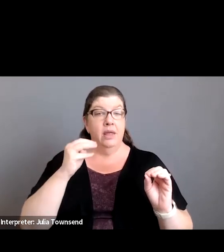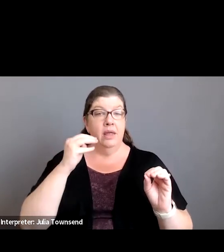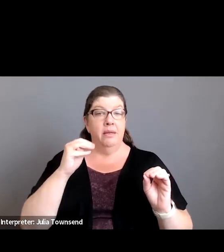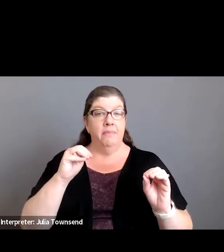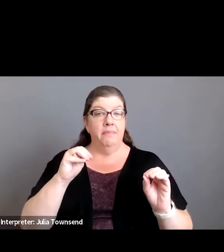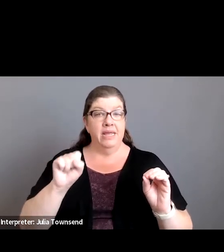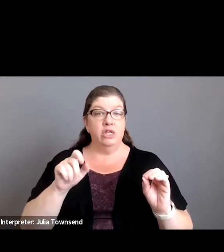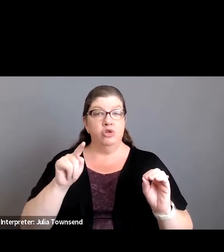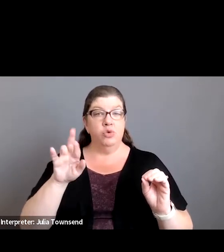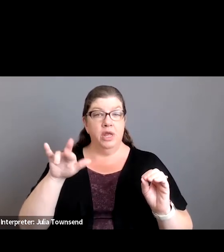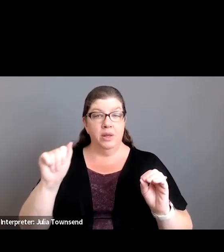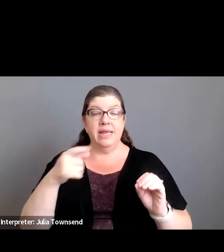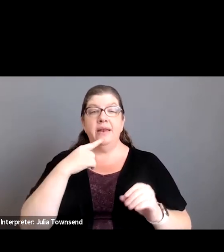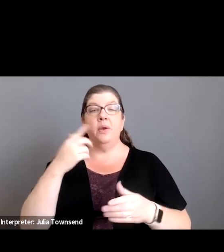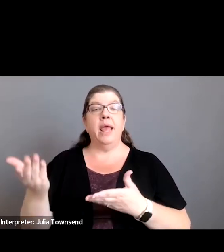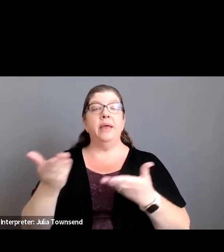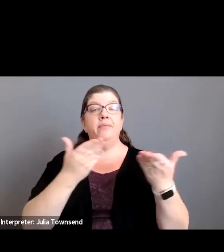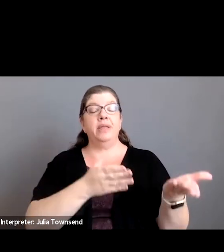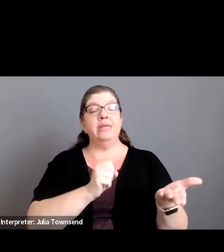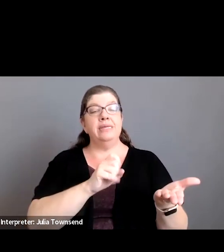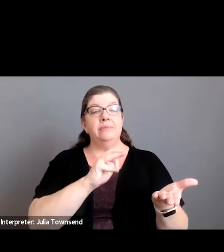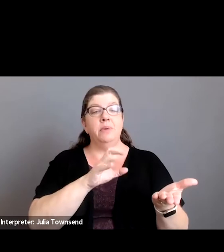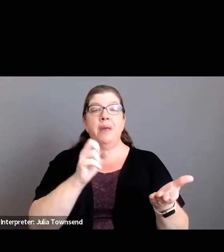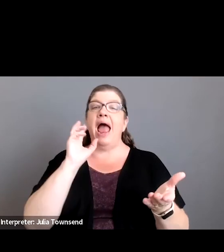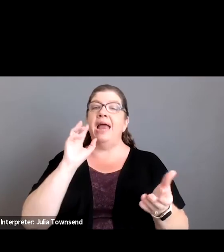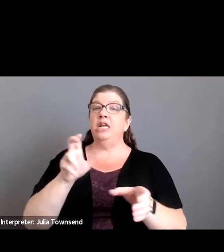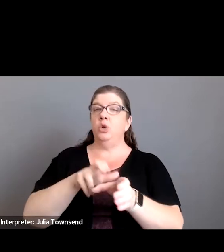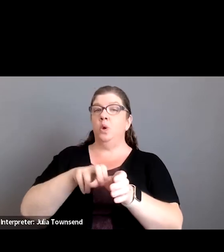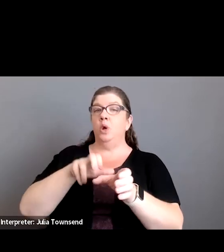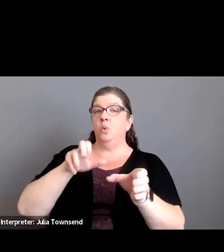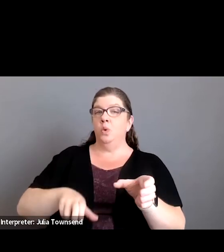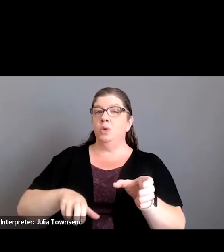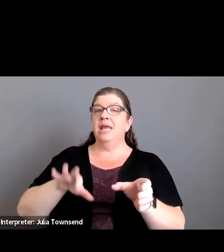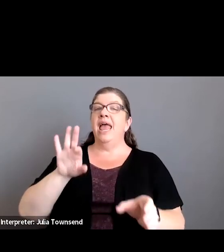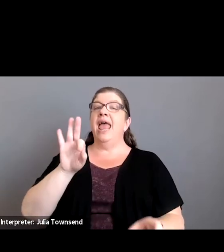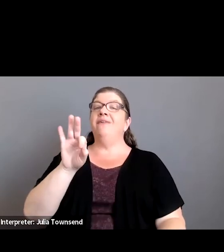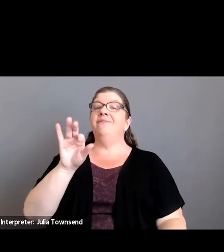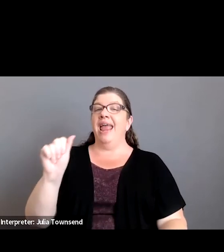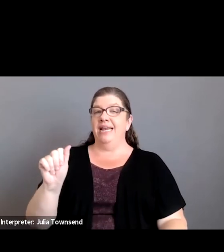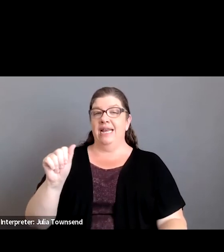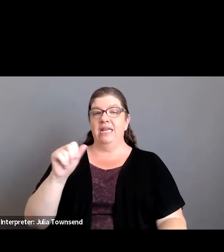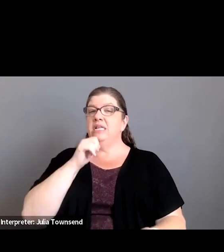is telling me and miss sims milton i will need to recuse from item f8